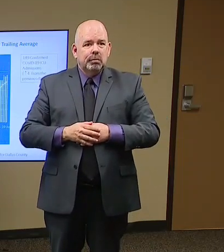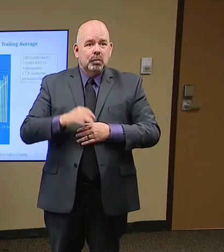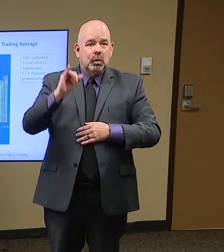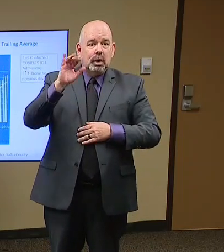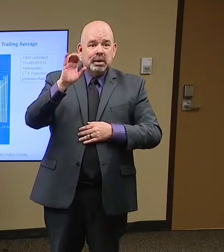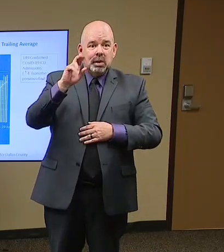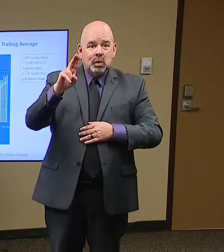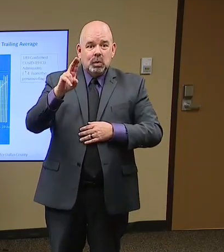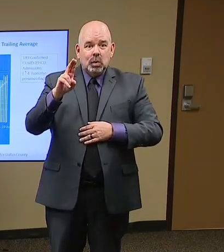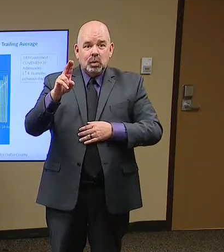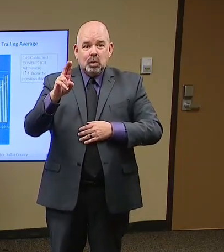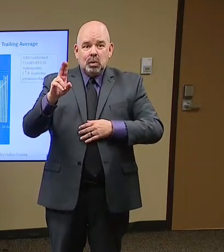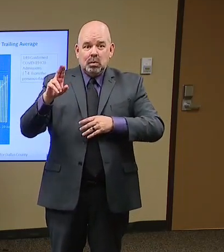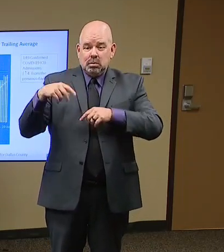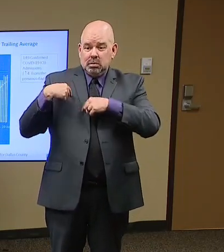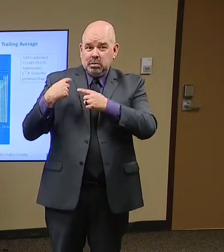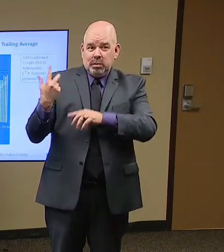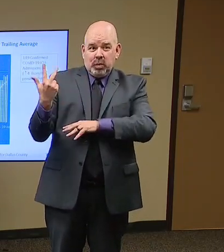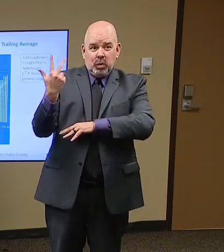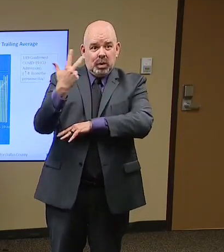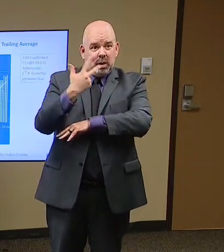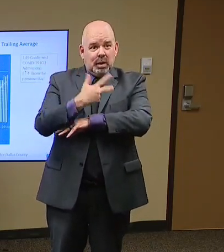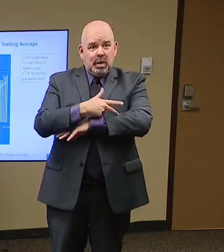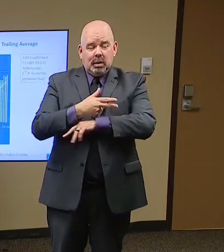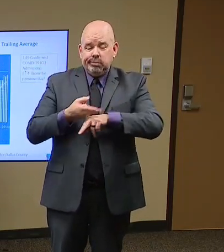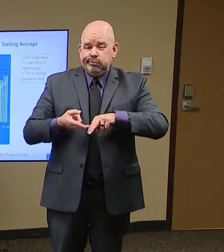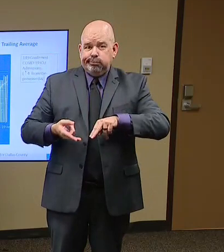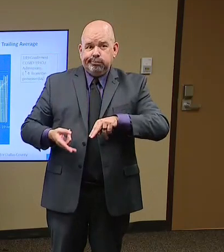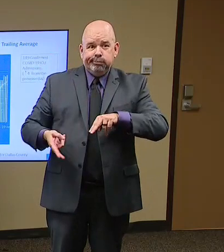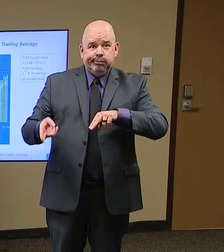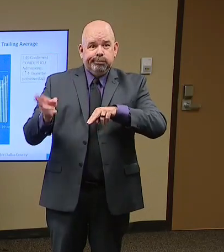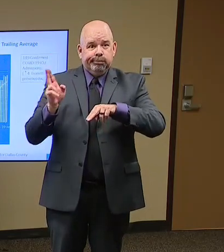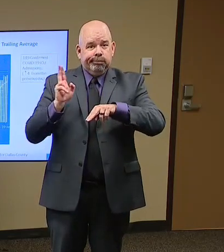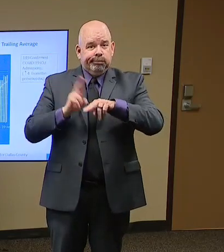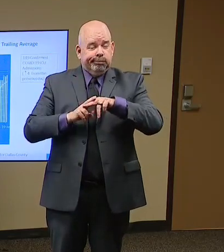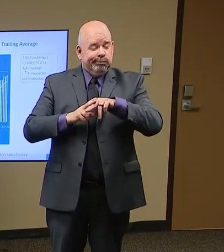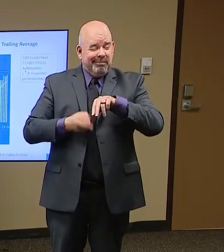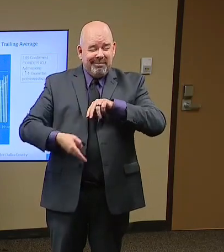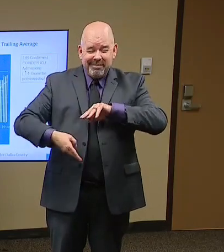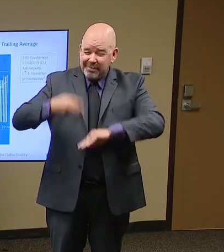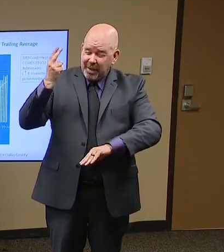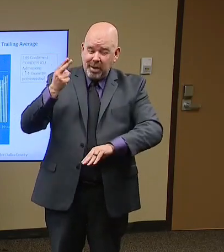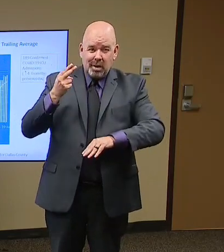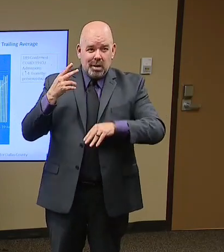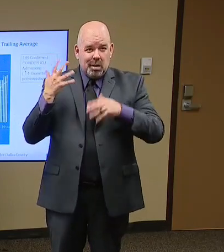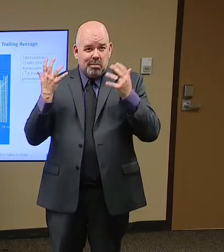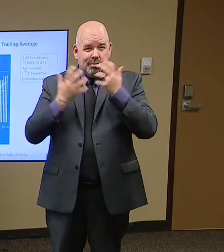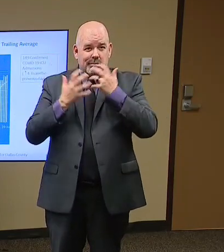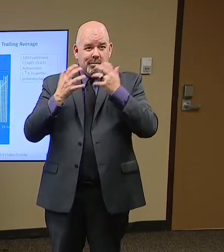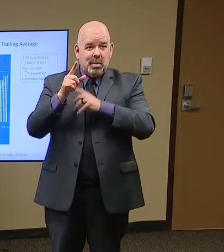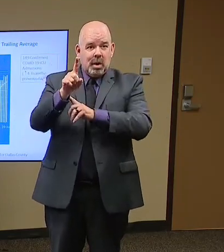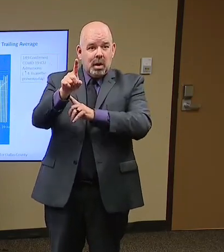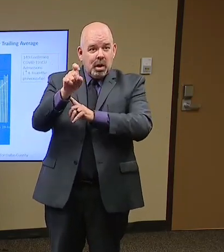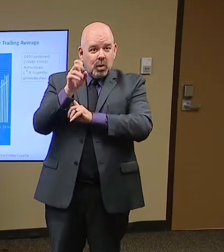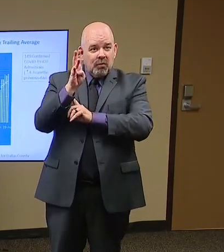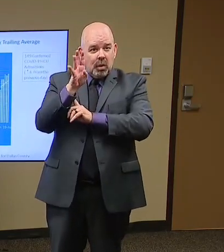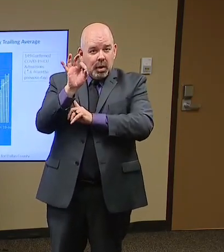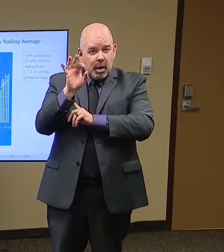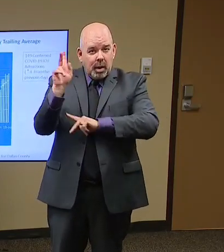days, the highest that we have ever seen since this. 149 confirmed hospitalizations.